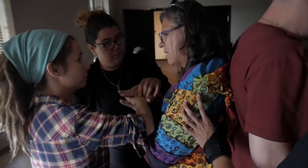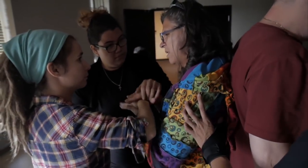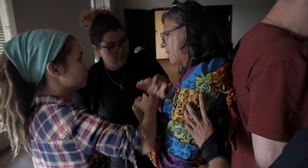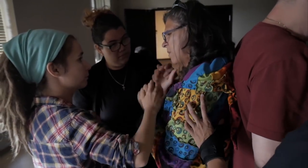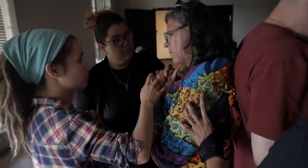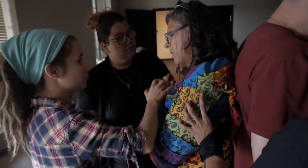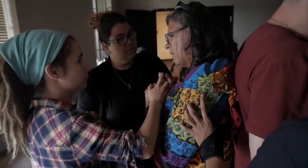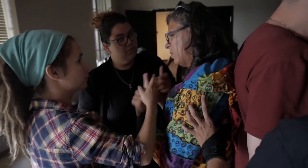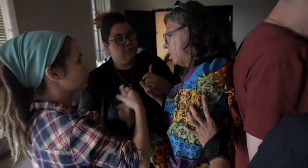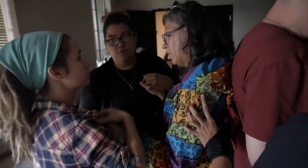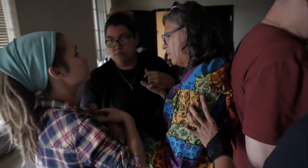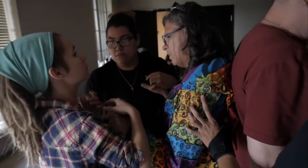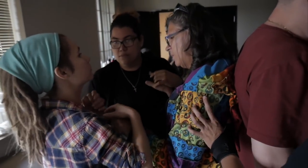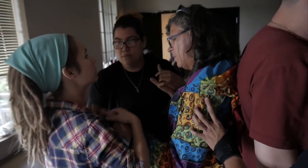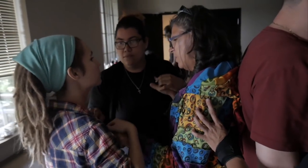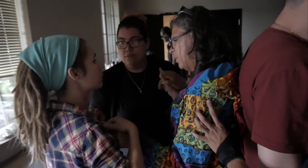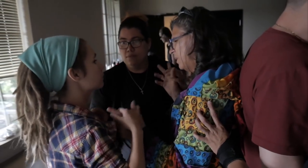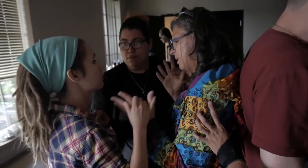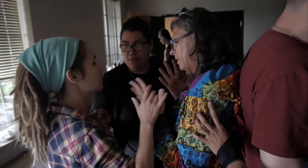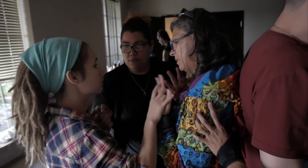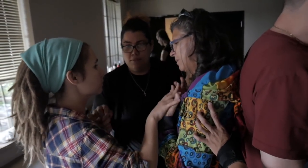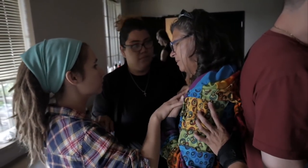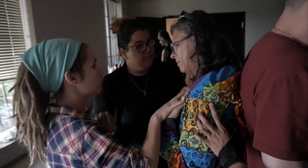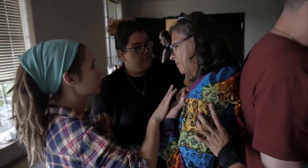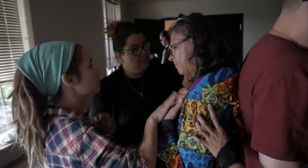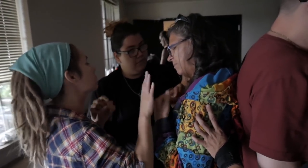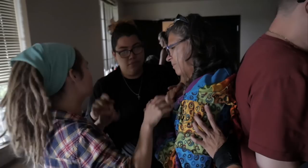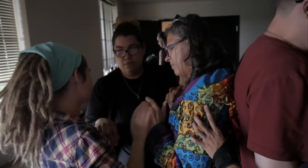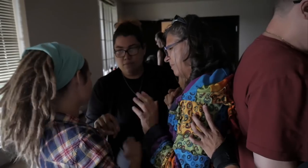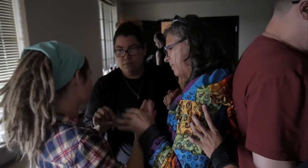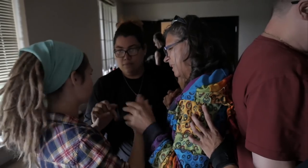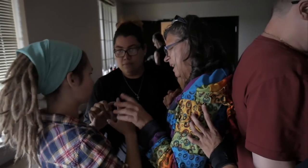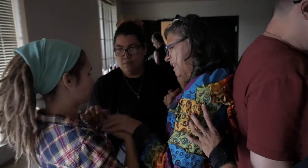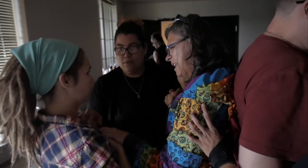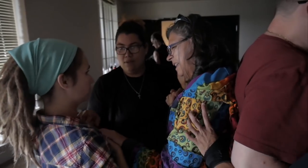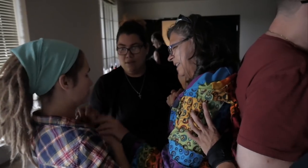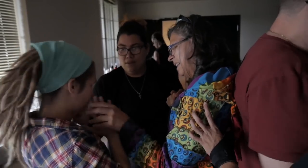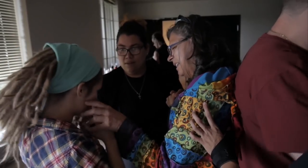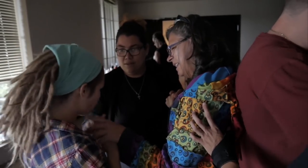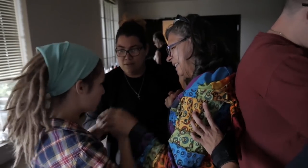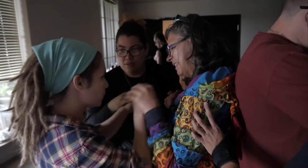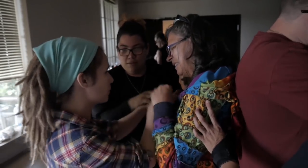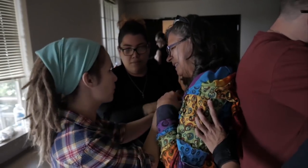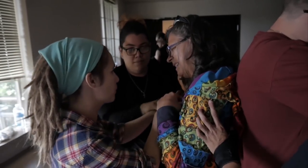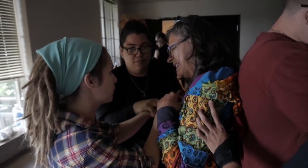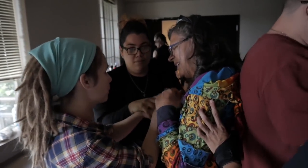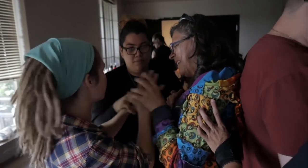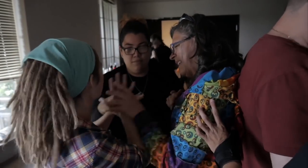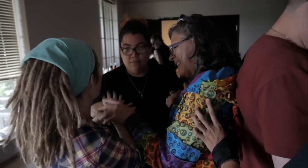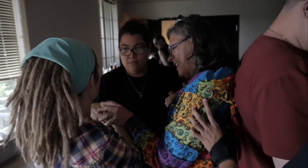Romeo then leaves the patron alone with Juliette. Nurse comes to tell Juliette her mother is looking for her.